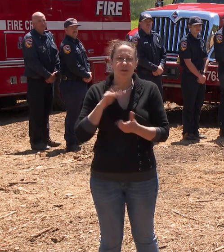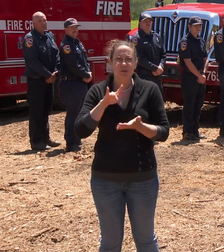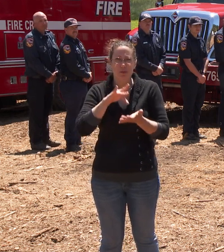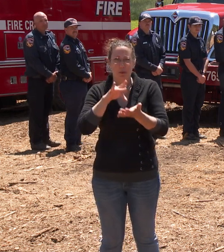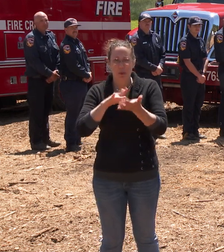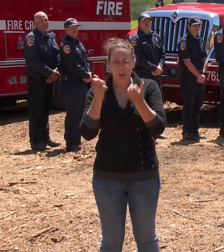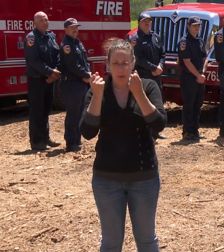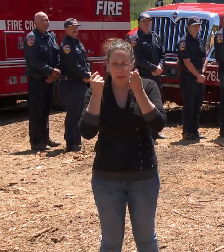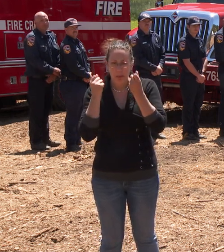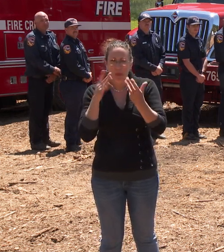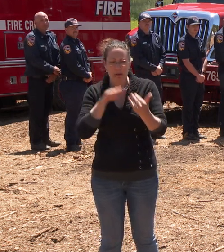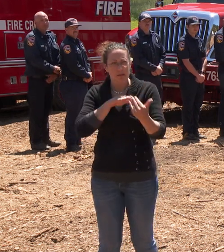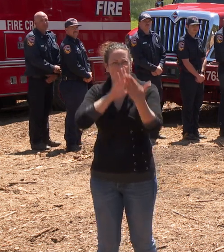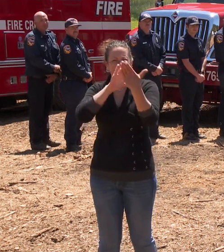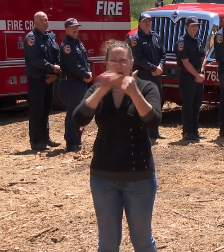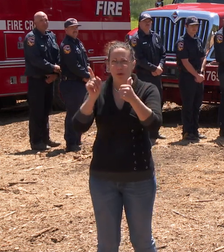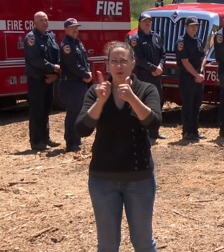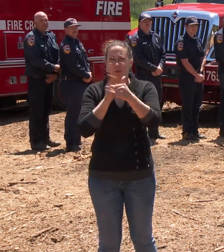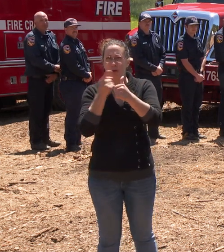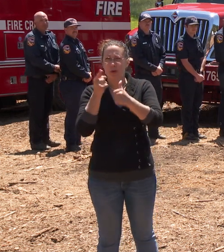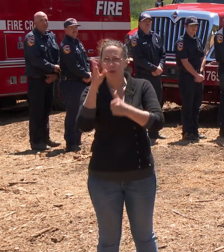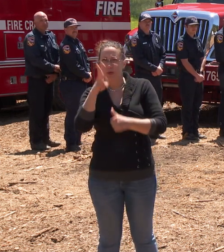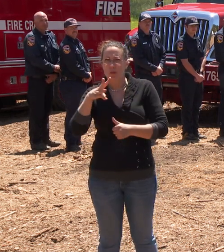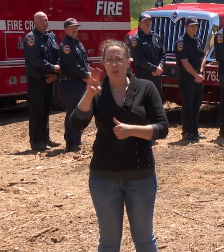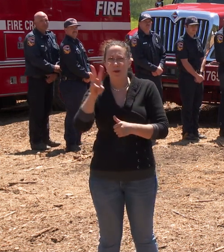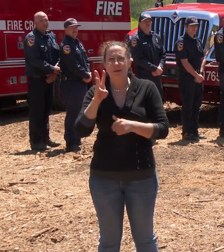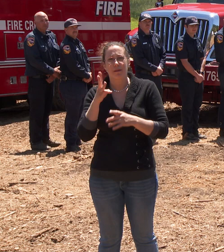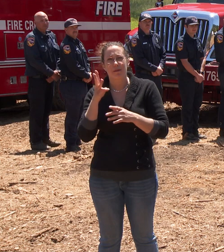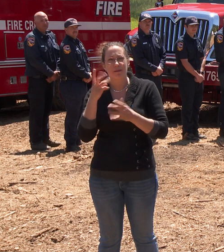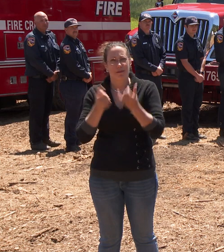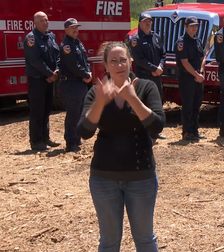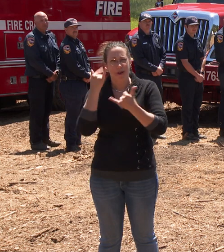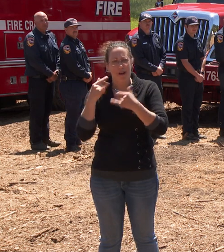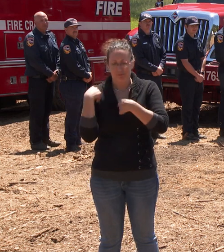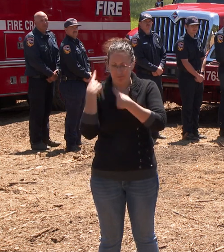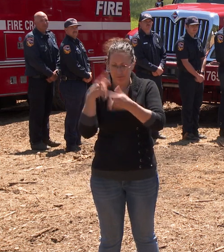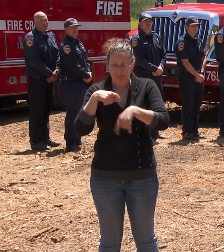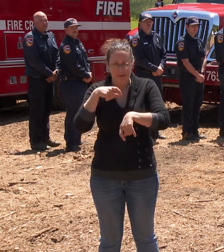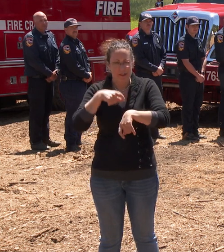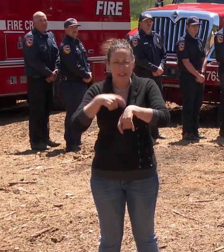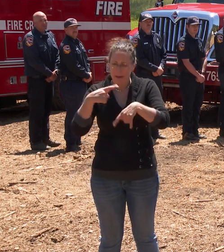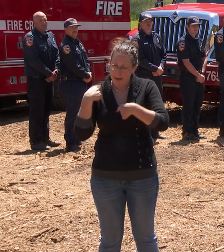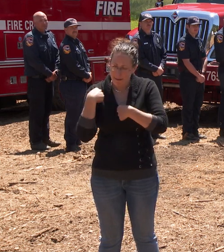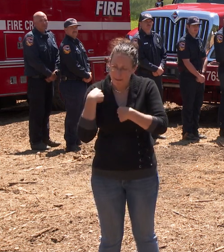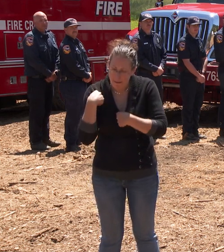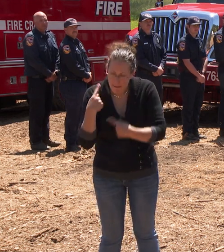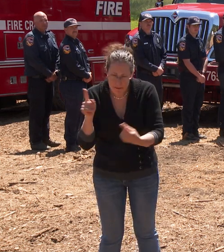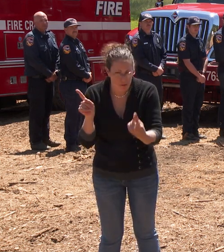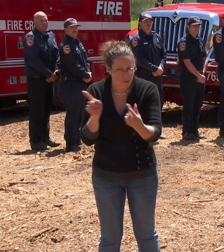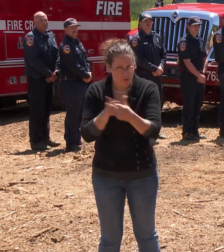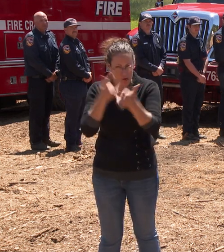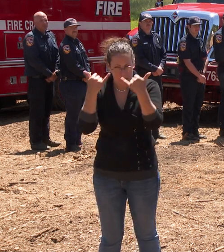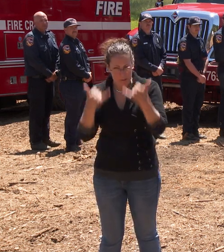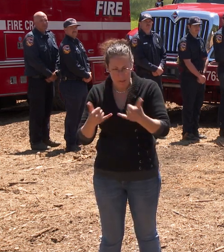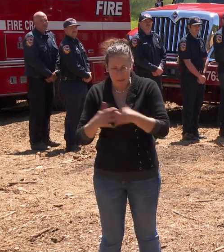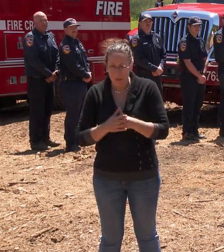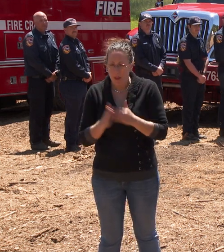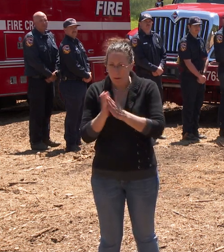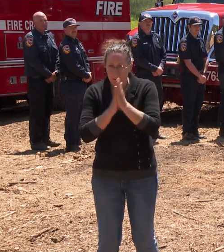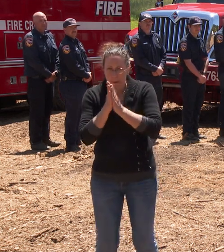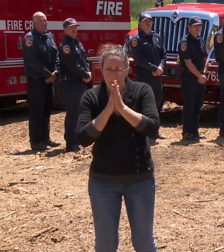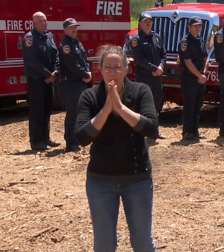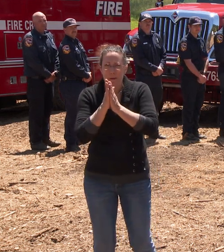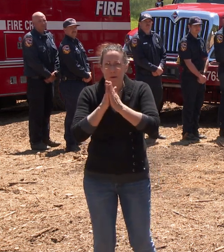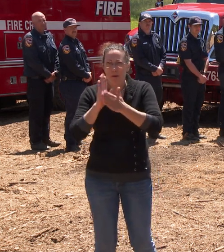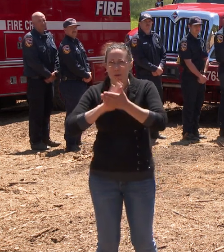are facing their first wildfire season ever. Yet their enthusiasm, their instinct to serve and commitment